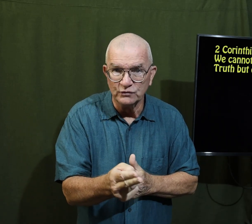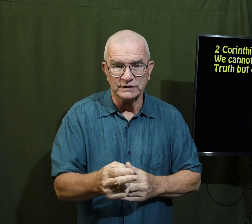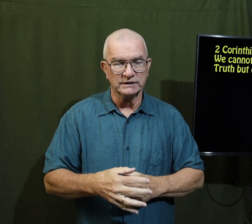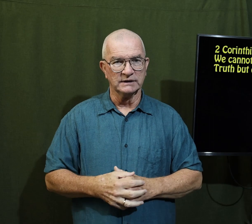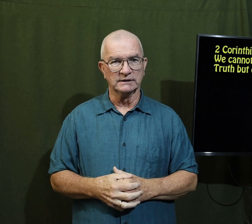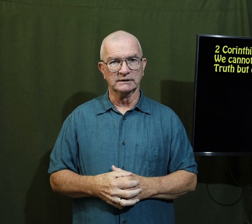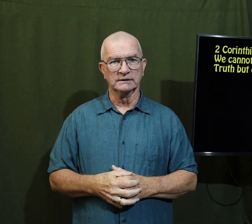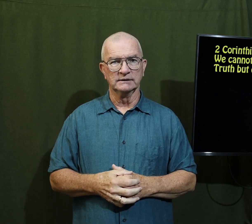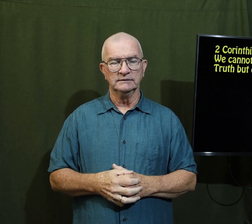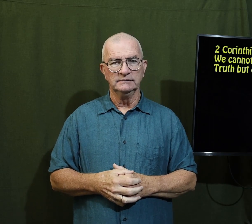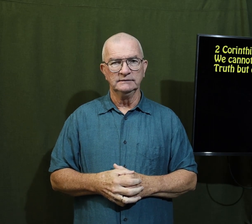the truth